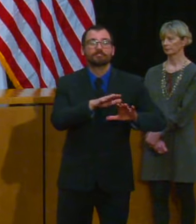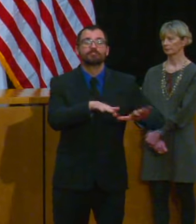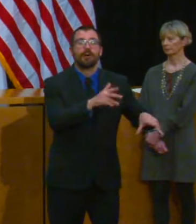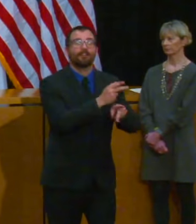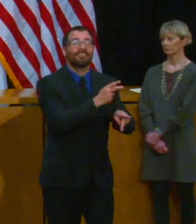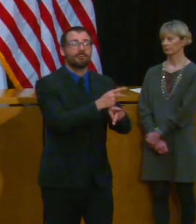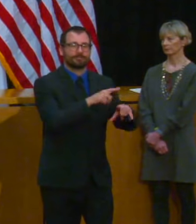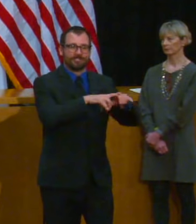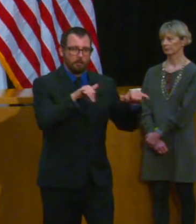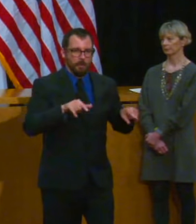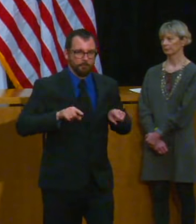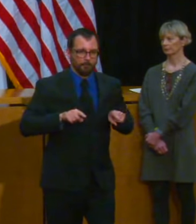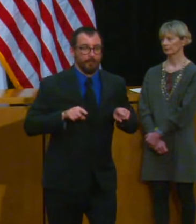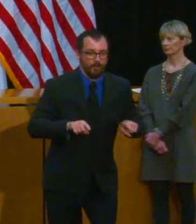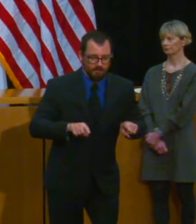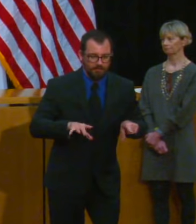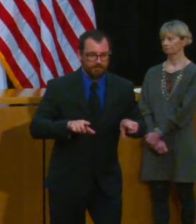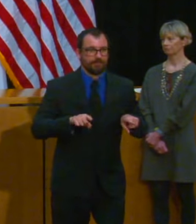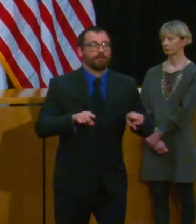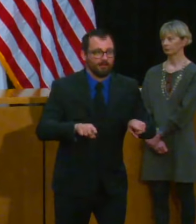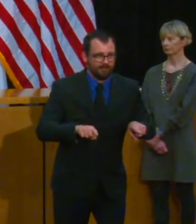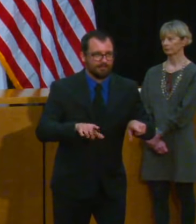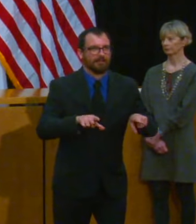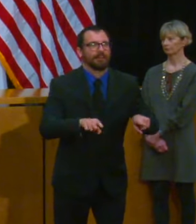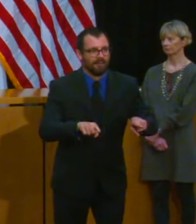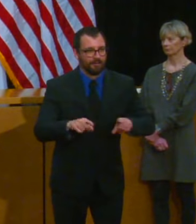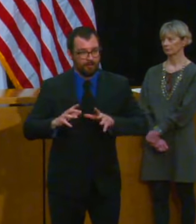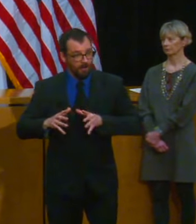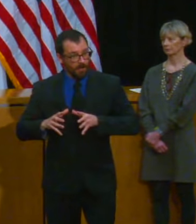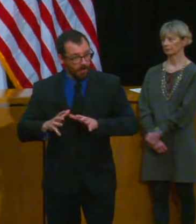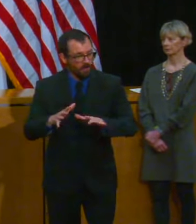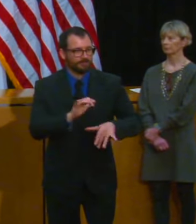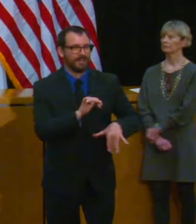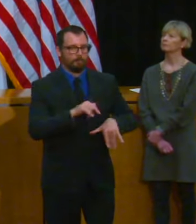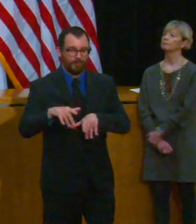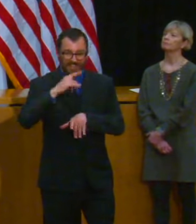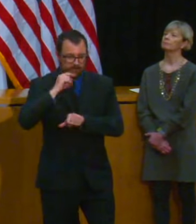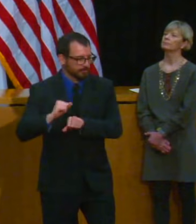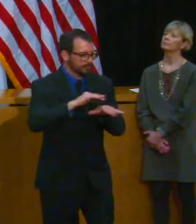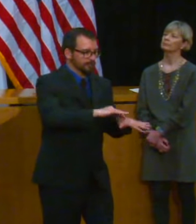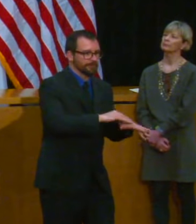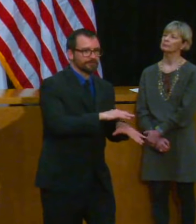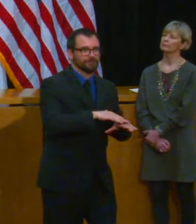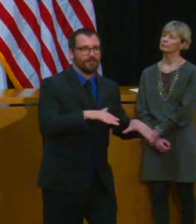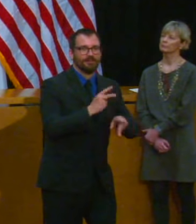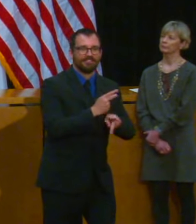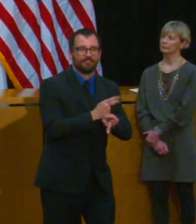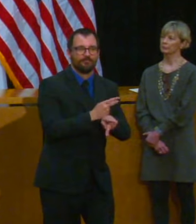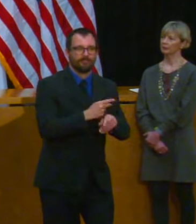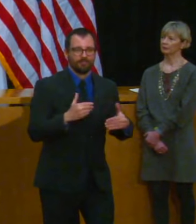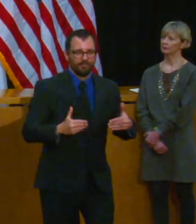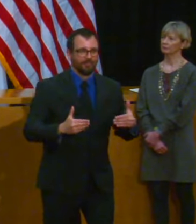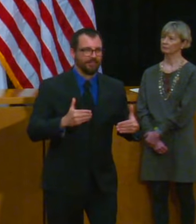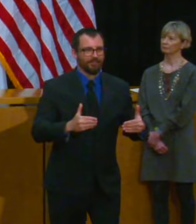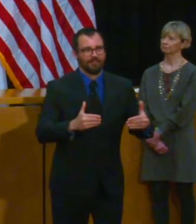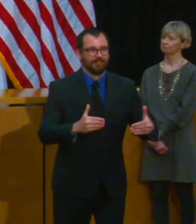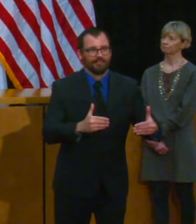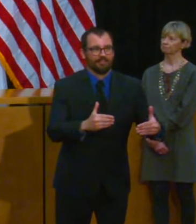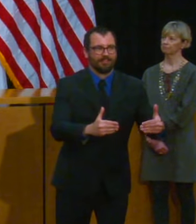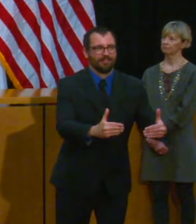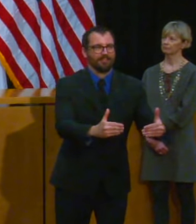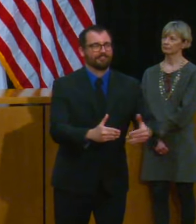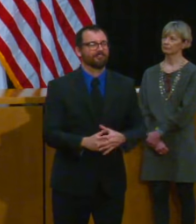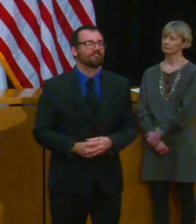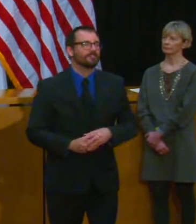and the need for access but as I said we've got 10,000 seats and we've only got 2,500 in at this point Governor,